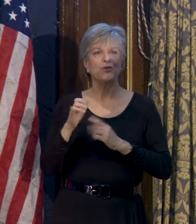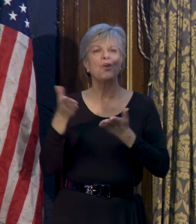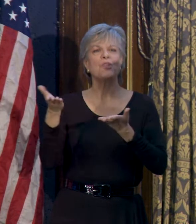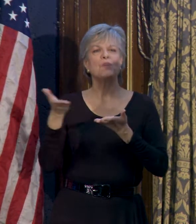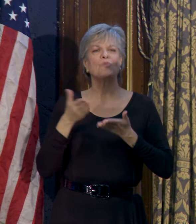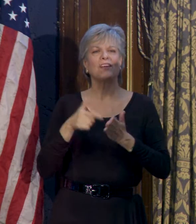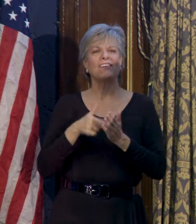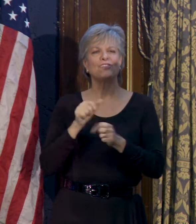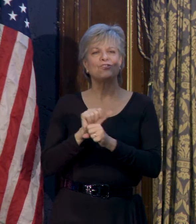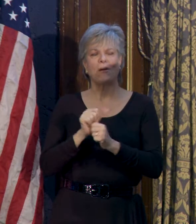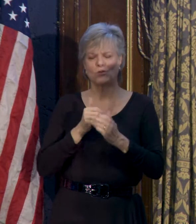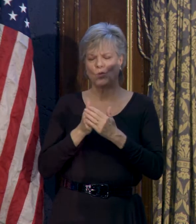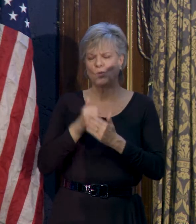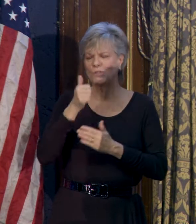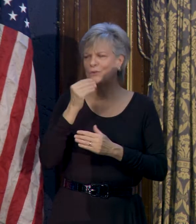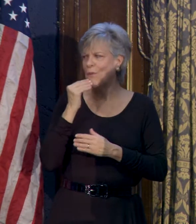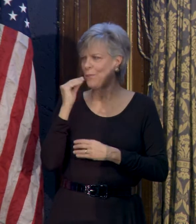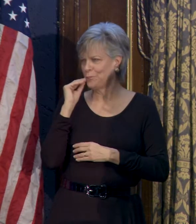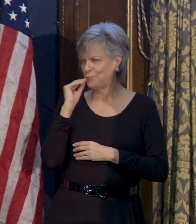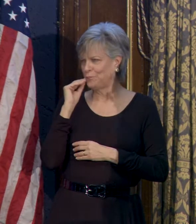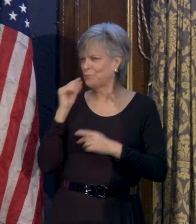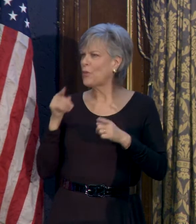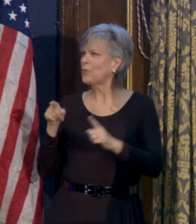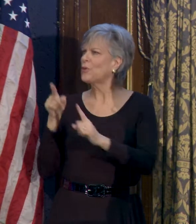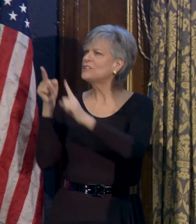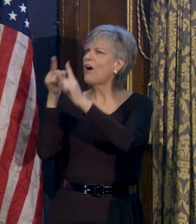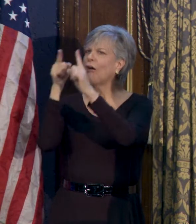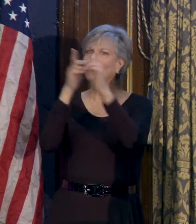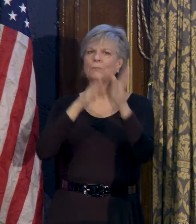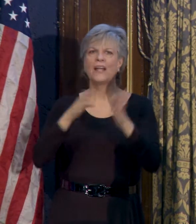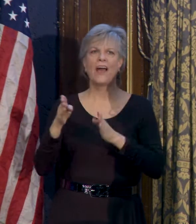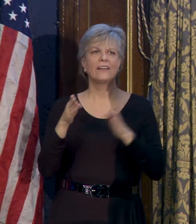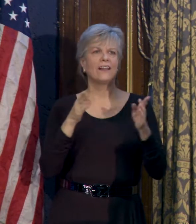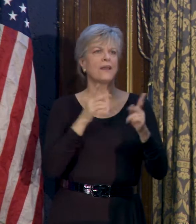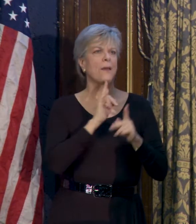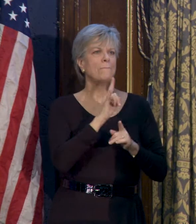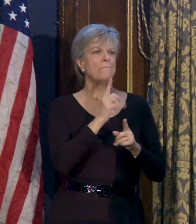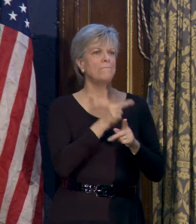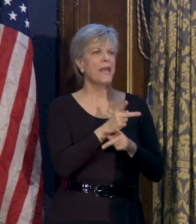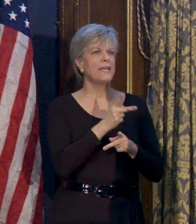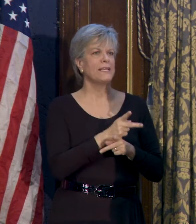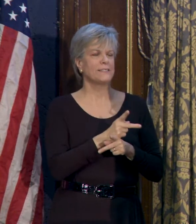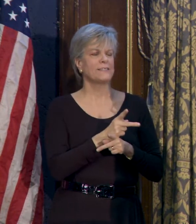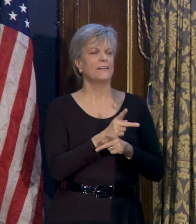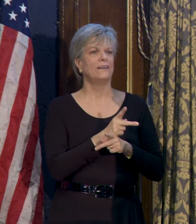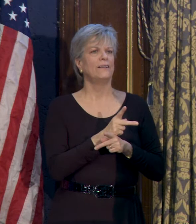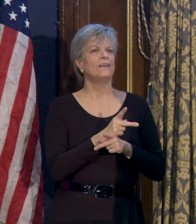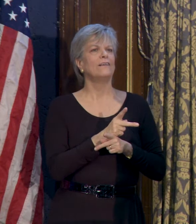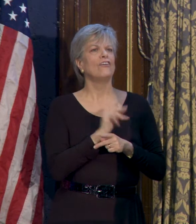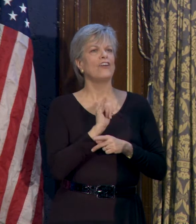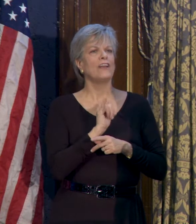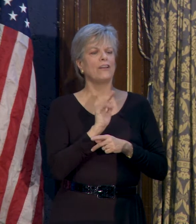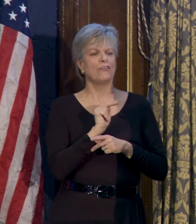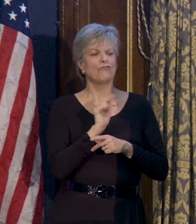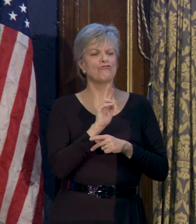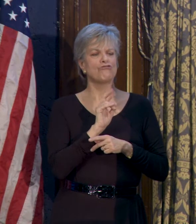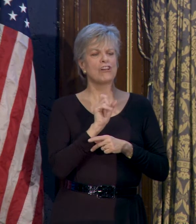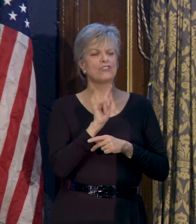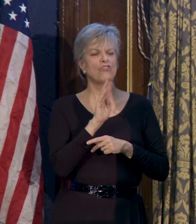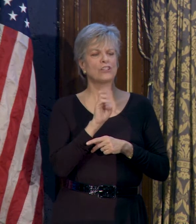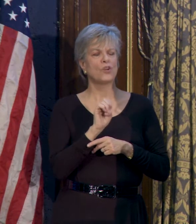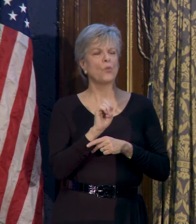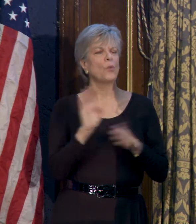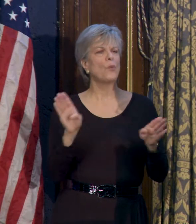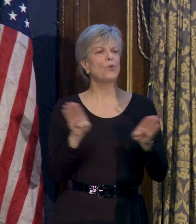closer to home. Through our targeted planning and maintenance of our public infrastructure, we will close the gap in access to services,